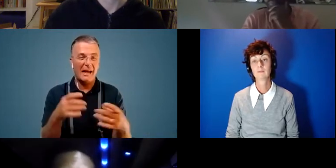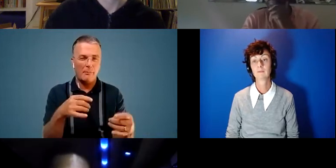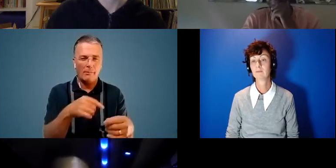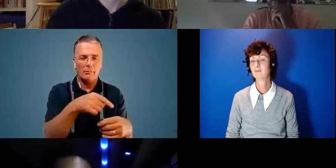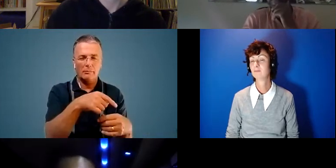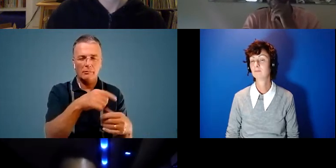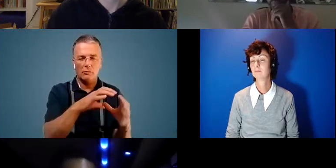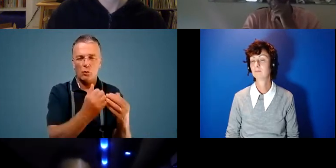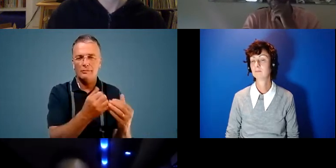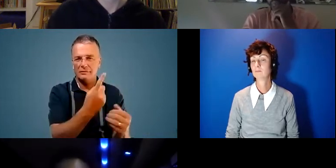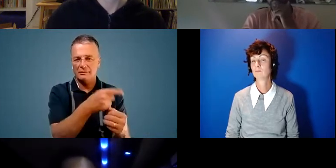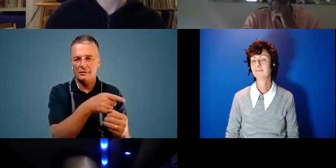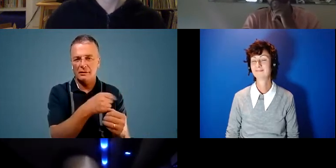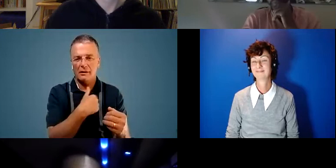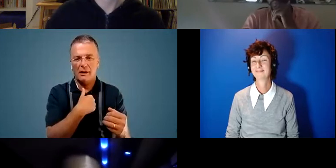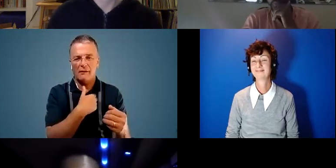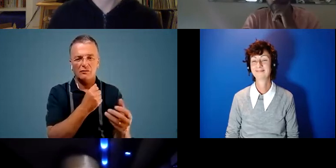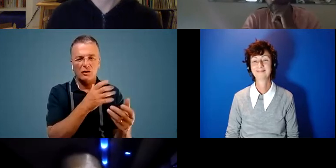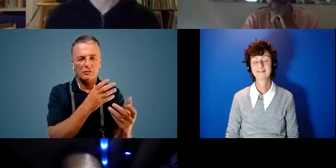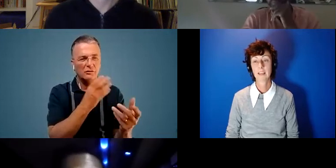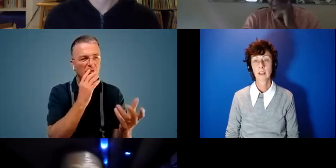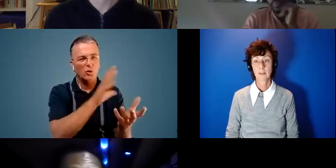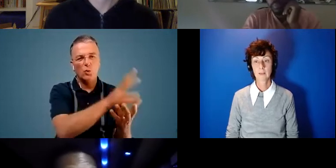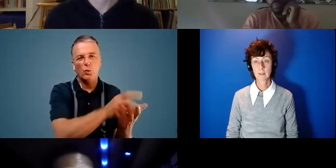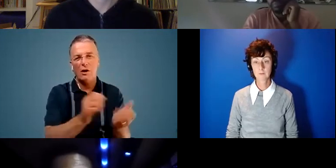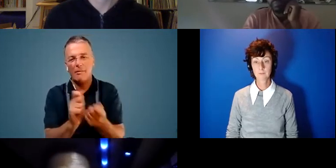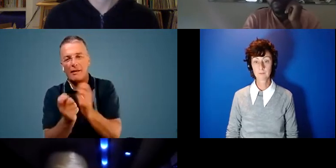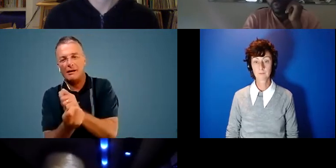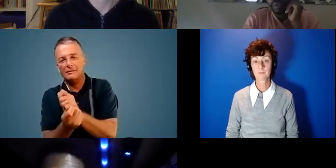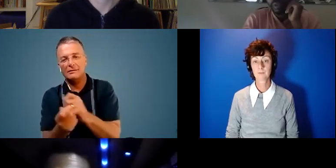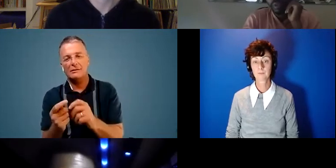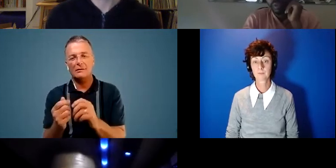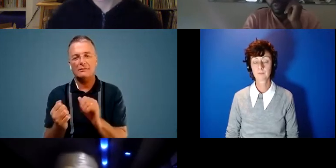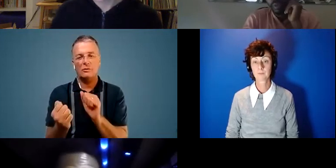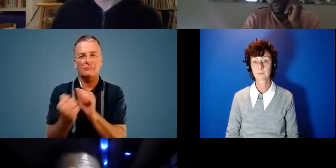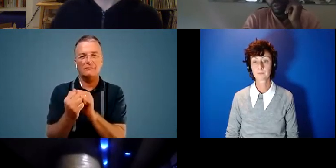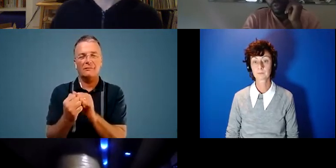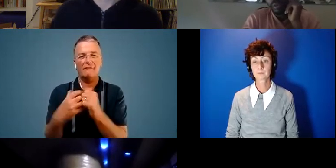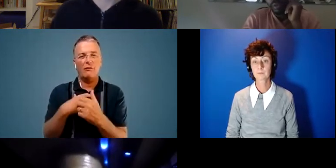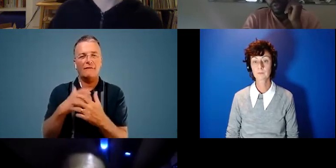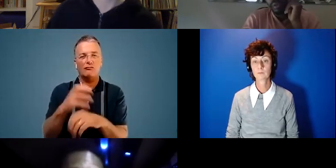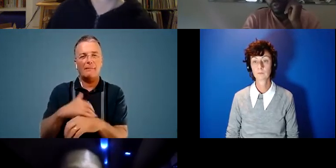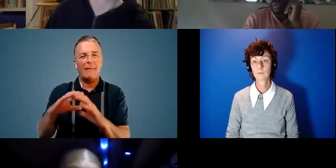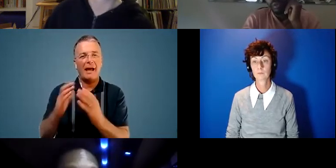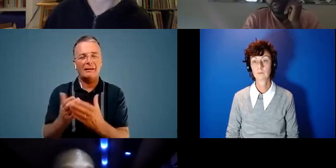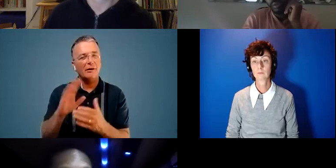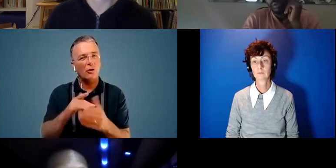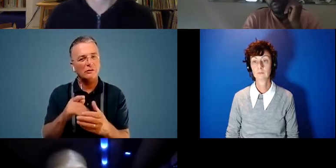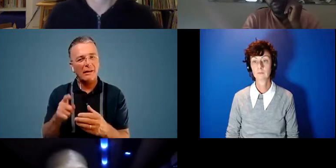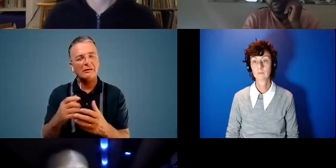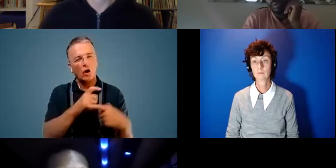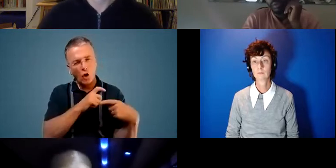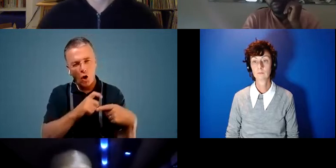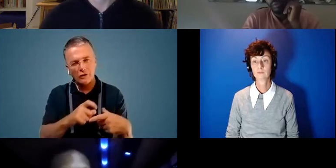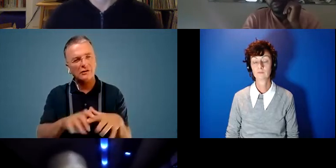and i've kind of you've kind of just usurped that i've reinterpreted that to mean a fear of a green planet because there is a constant fear